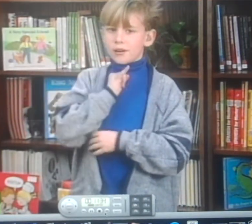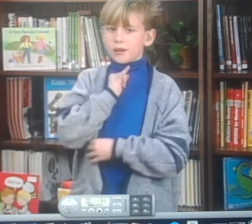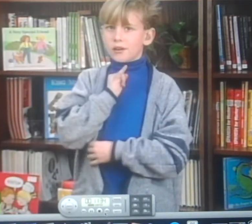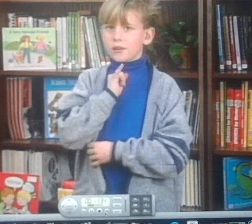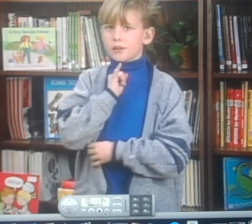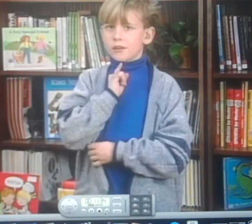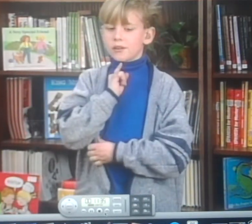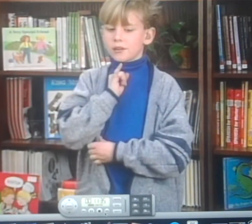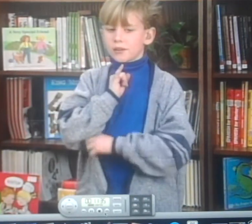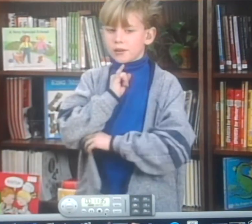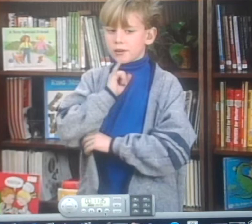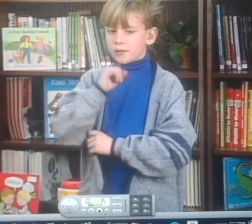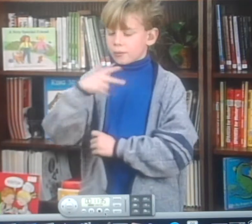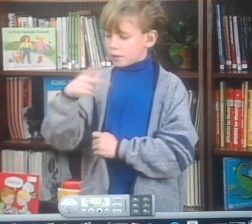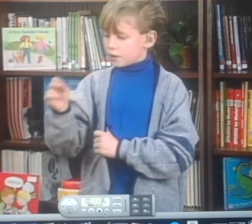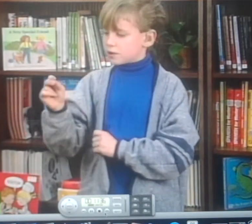And we ate it all.